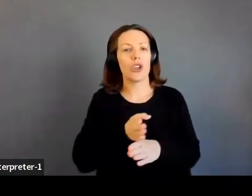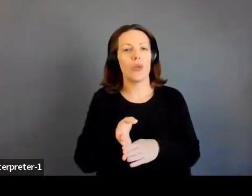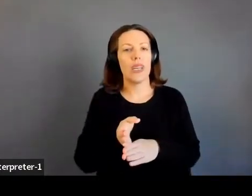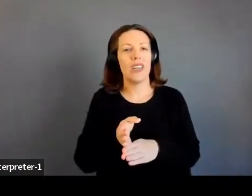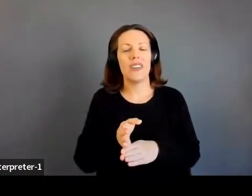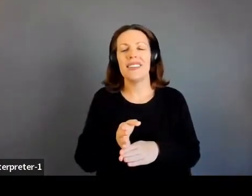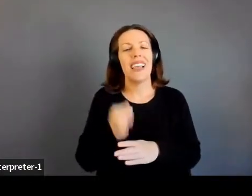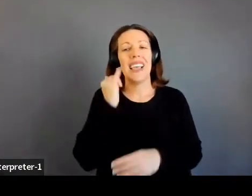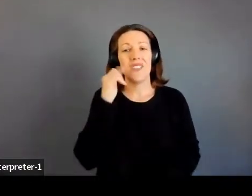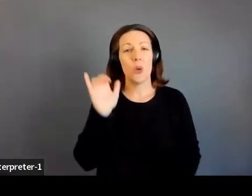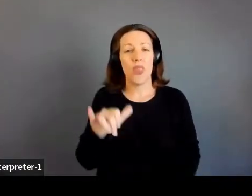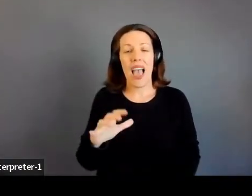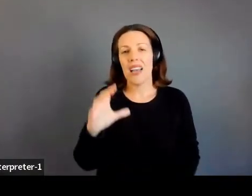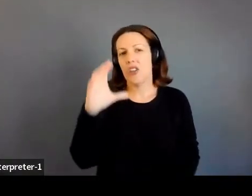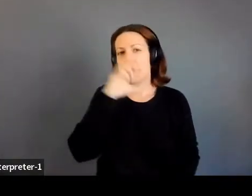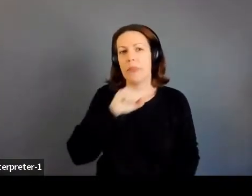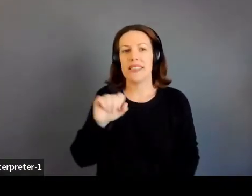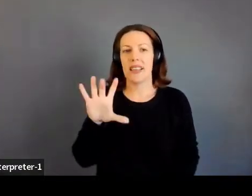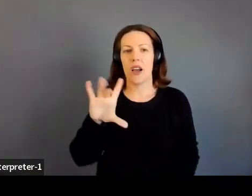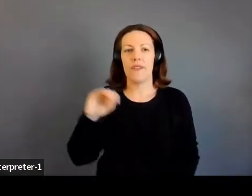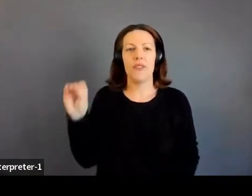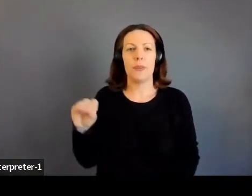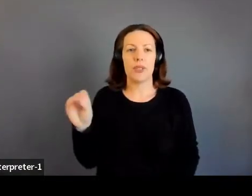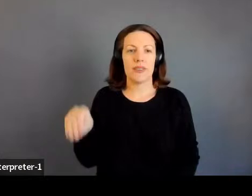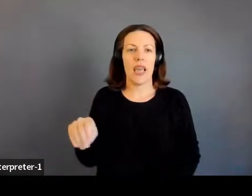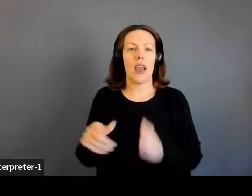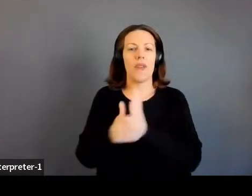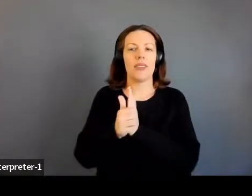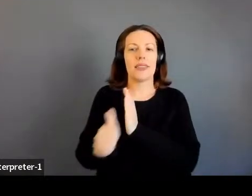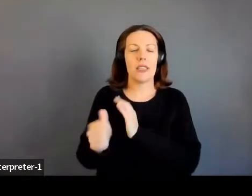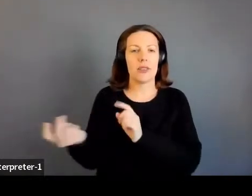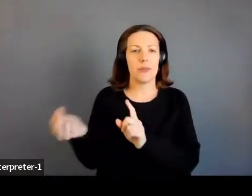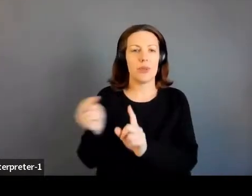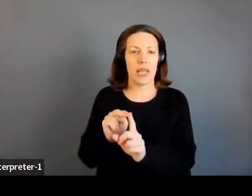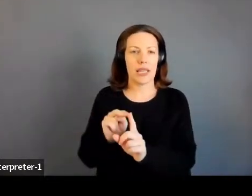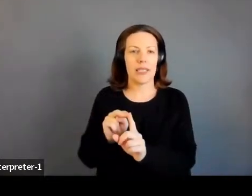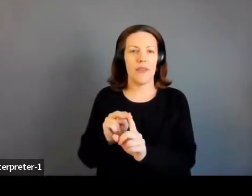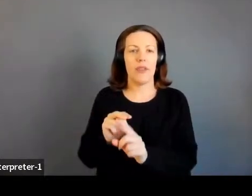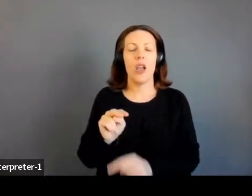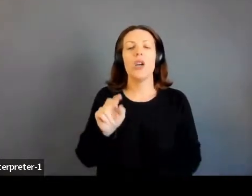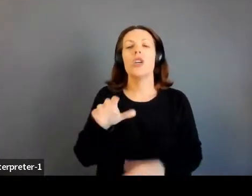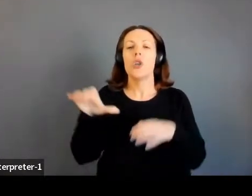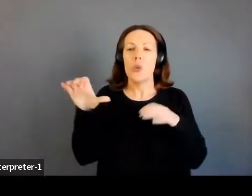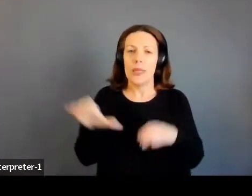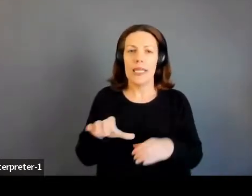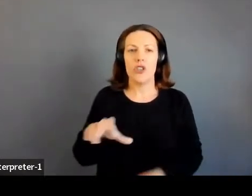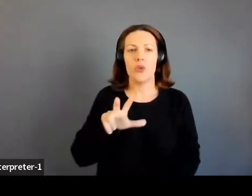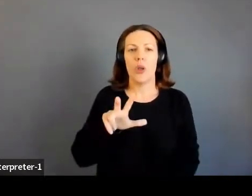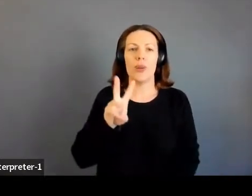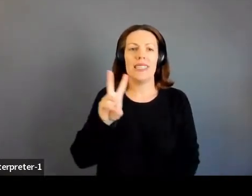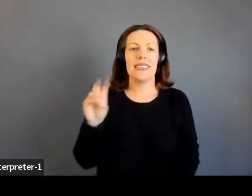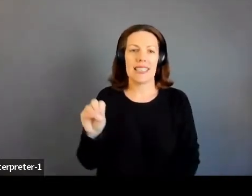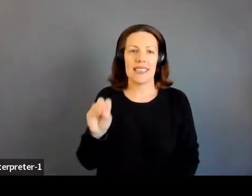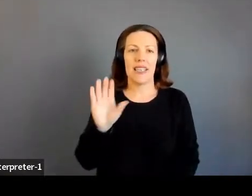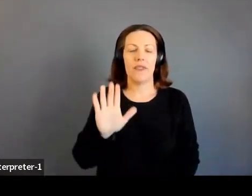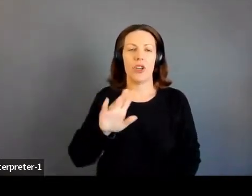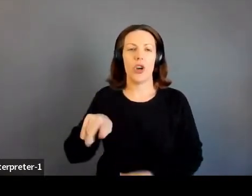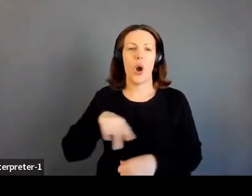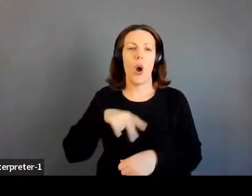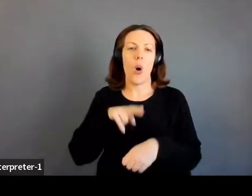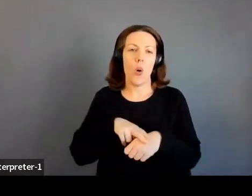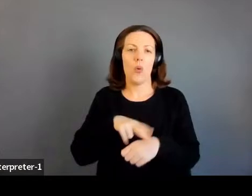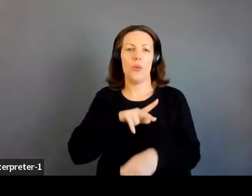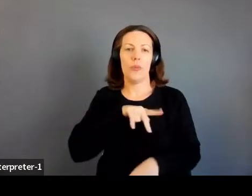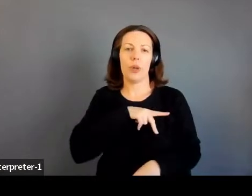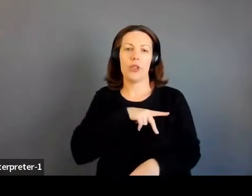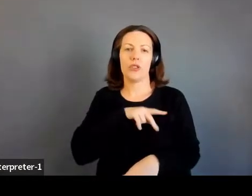You're missing out on 50% of the talent and the perspectives. A 360 is really what you need for your own personal advisory